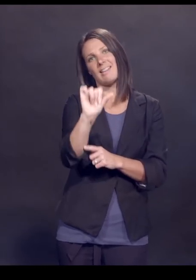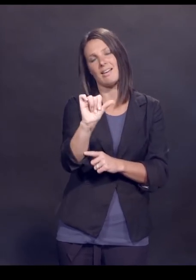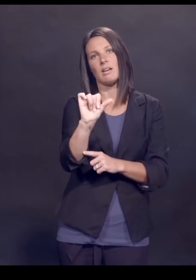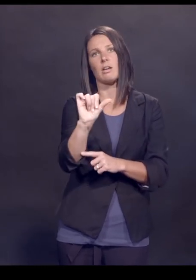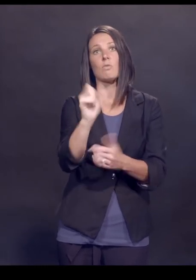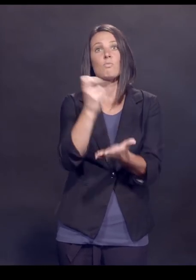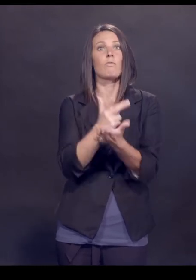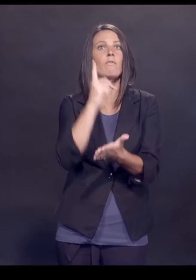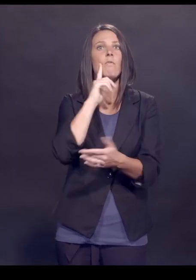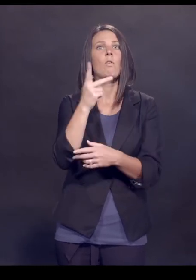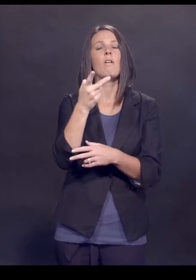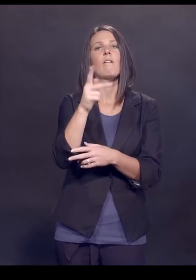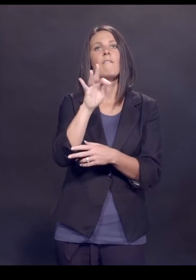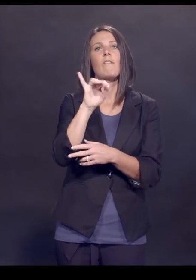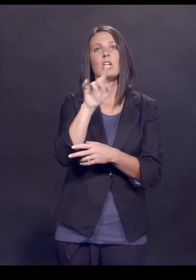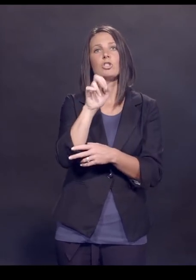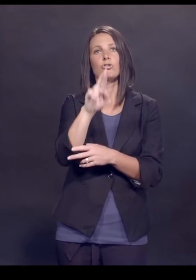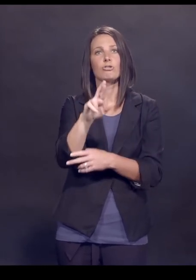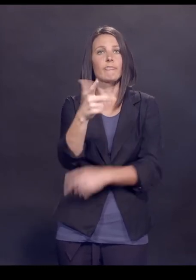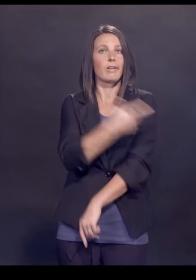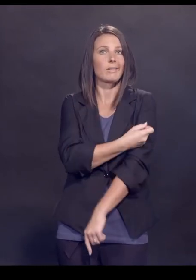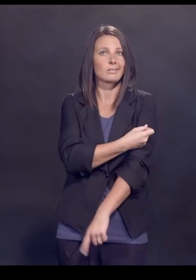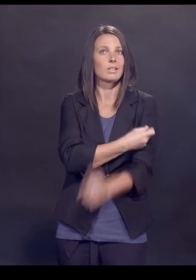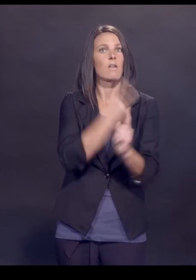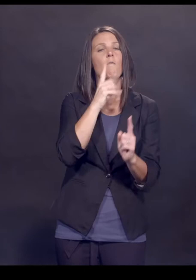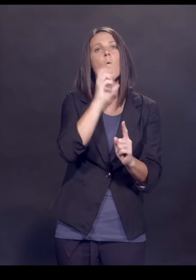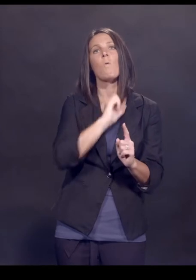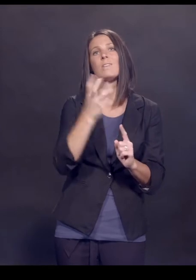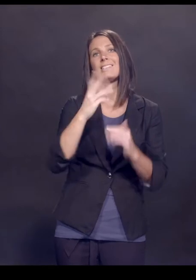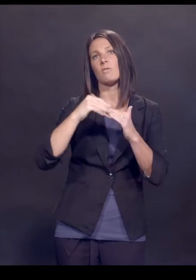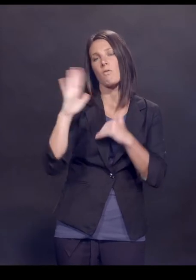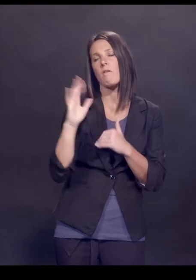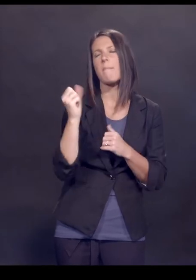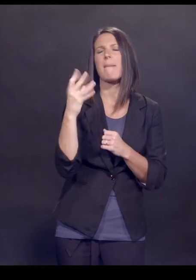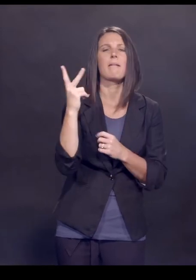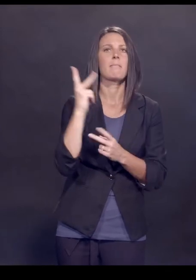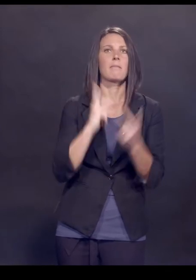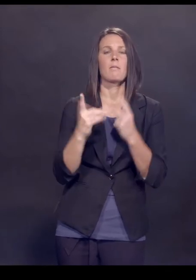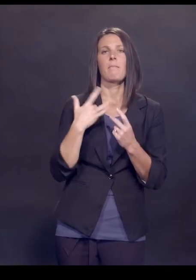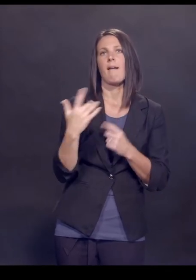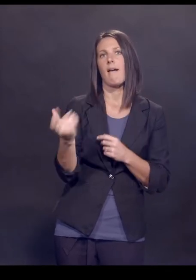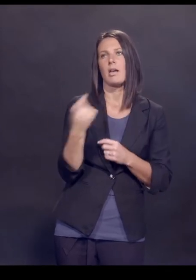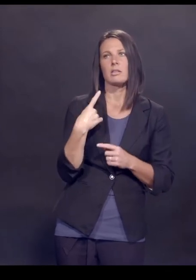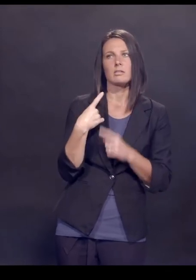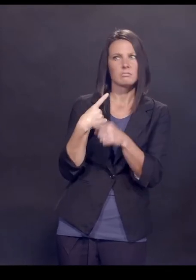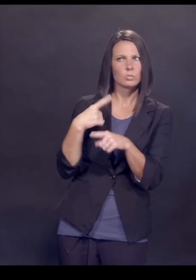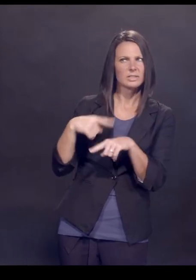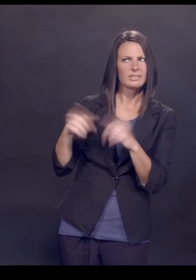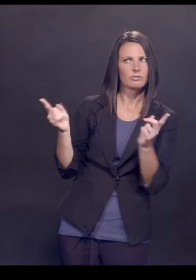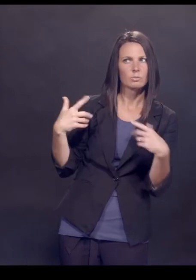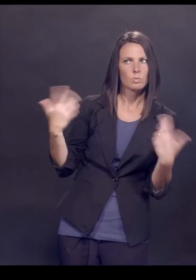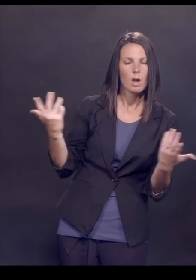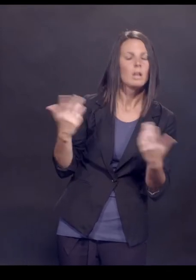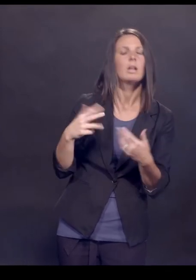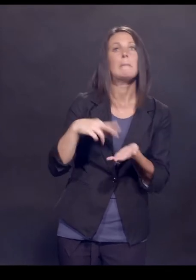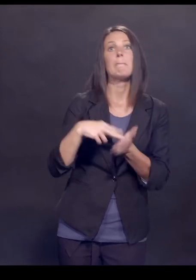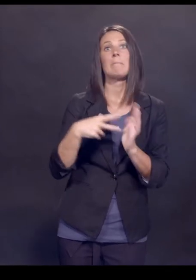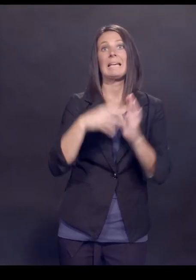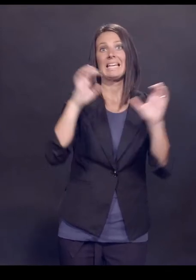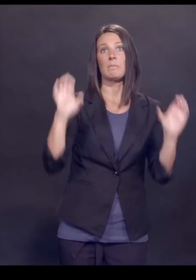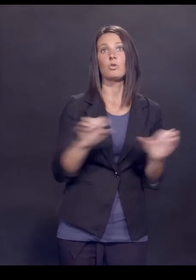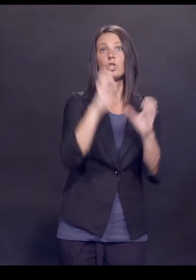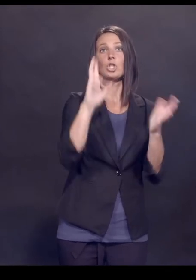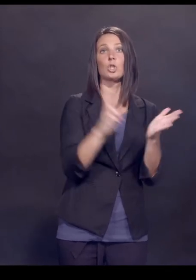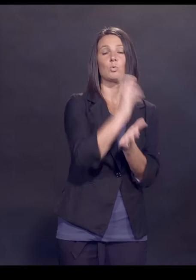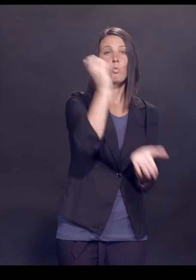vaccine for those over 16 years of age. So people ask the question, you know, what's the difference? What's the difference between an emergency